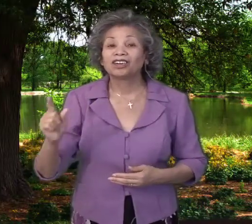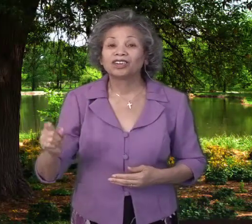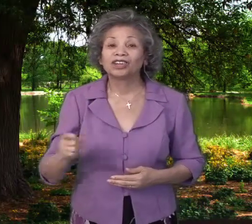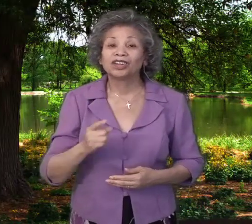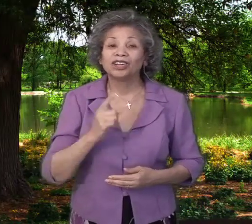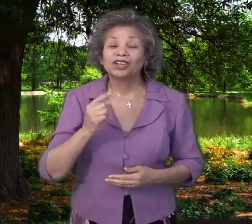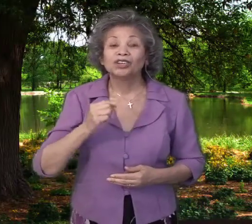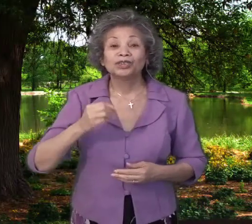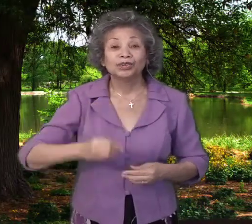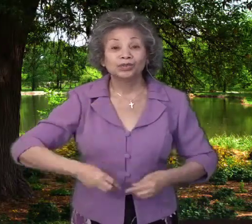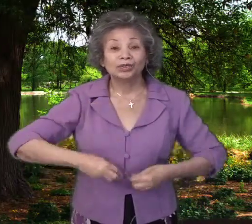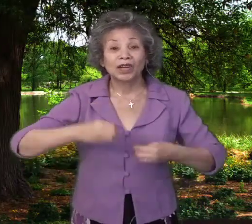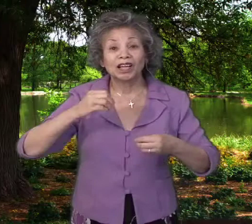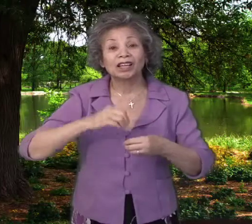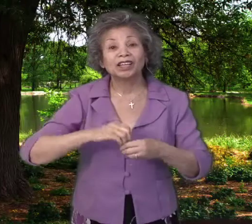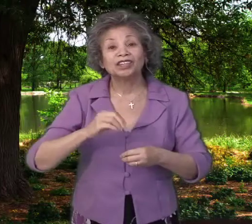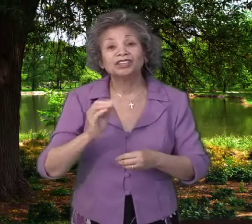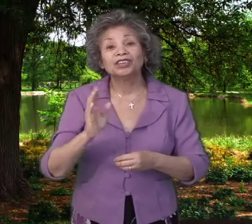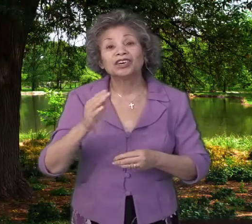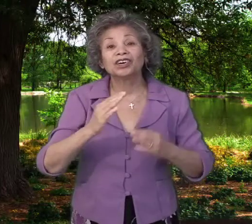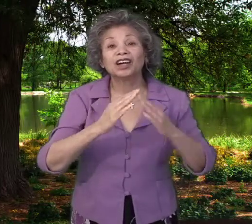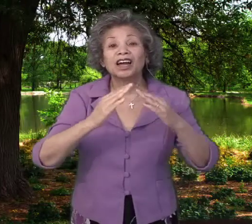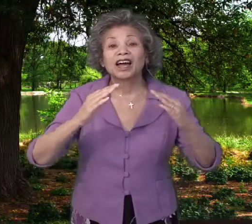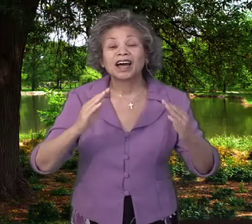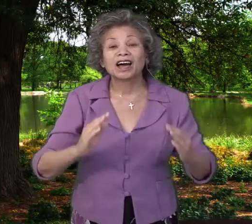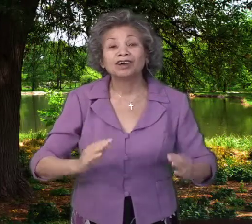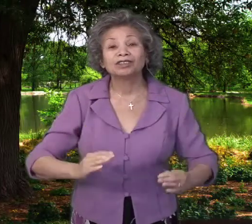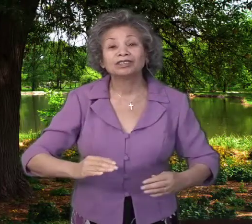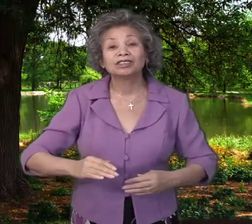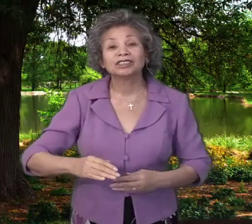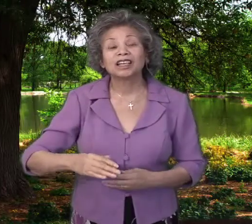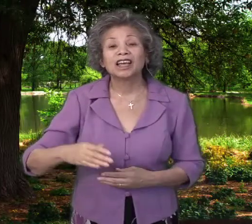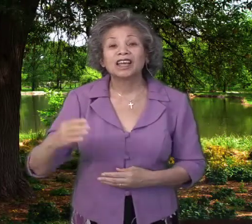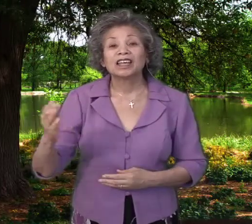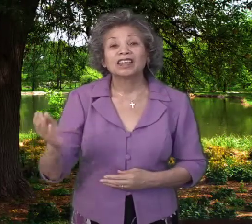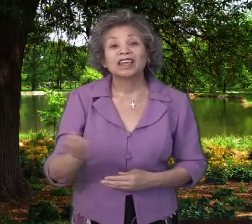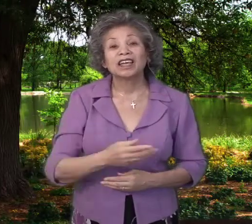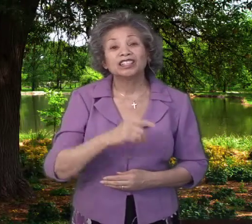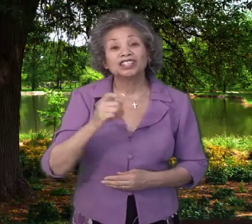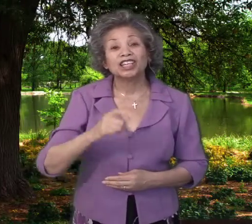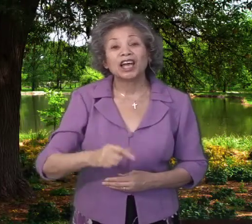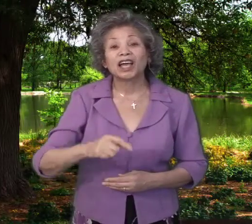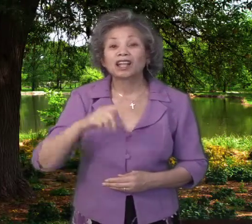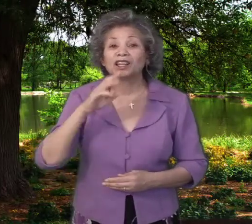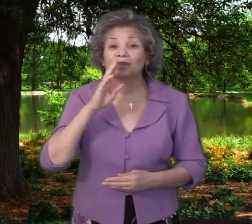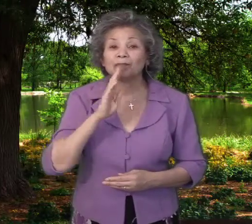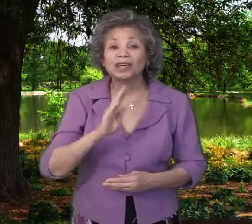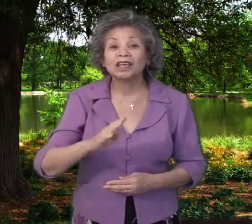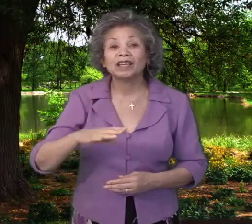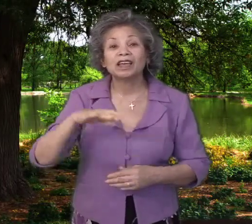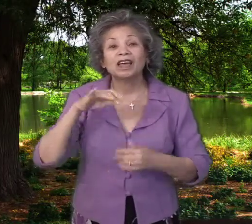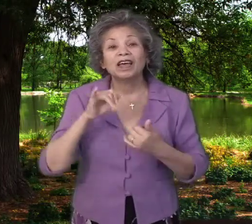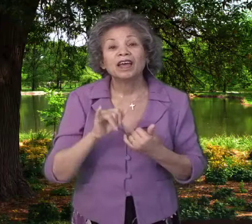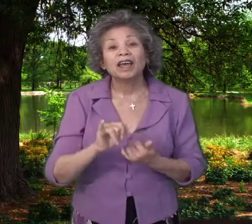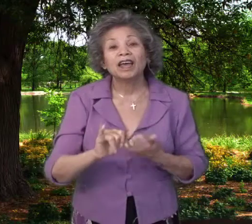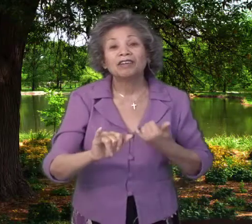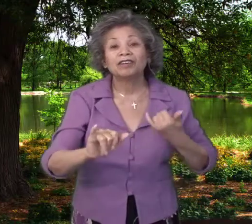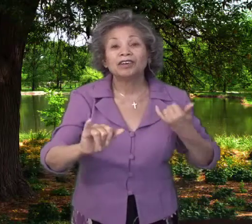who dwell in your house. They shall be ever